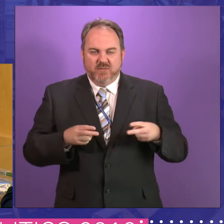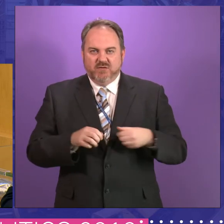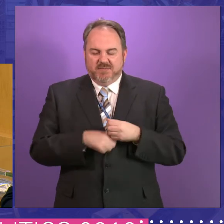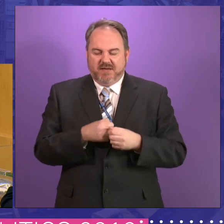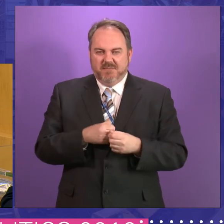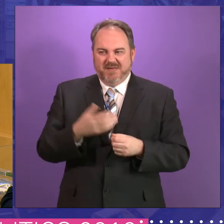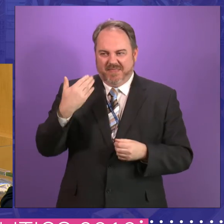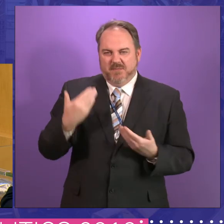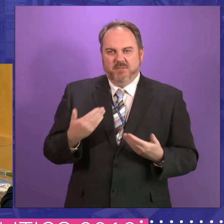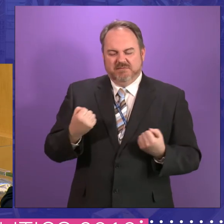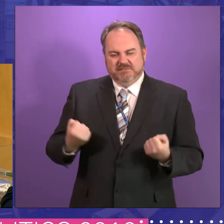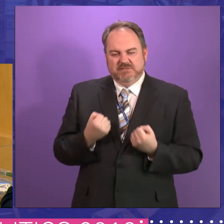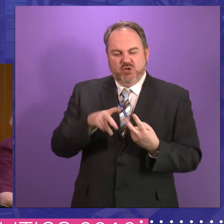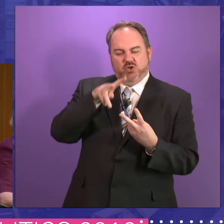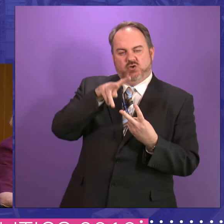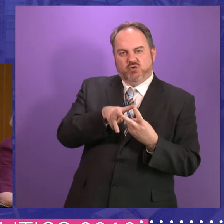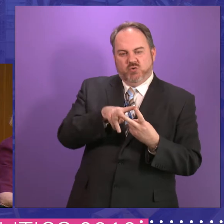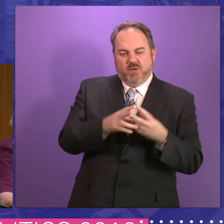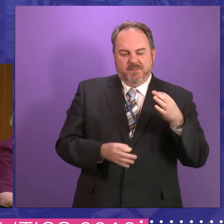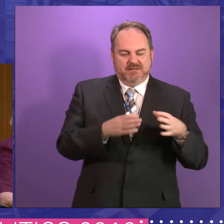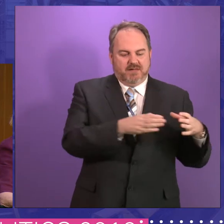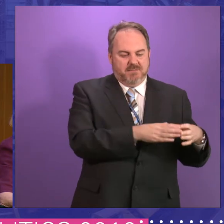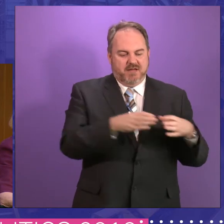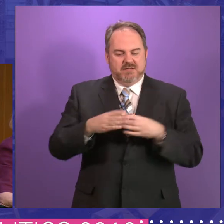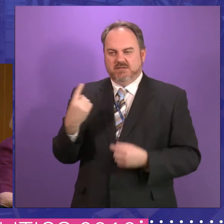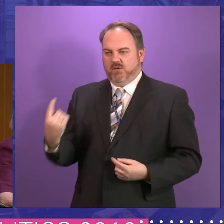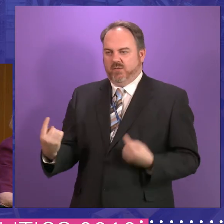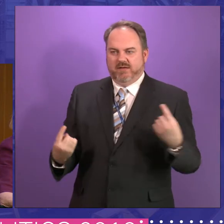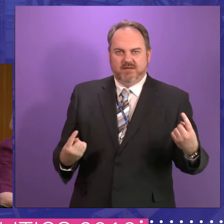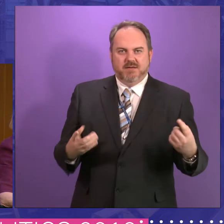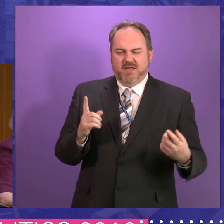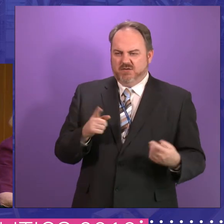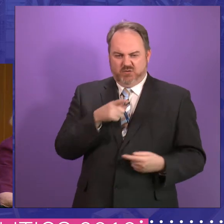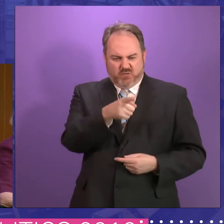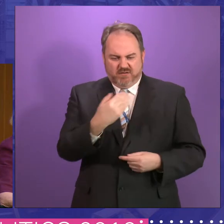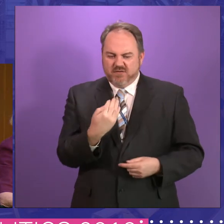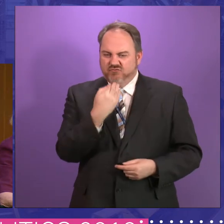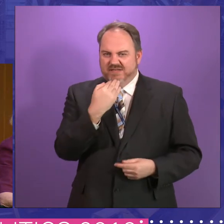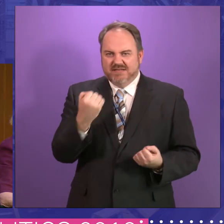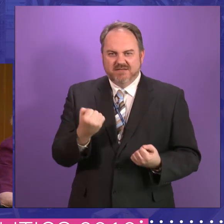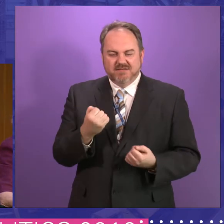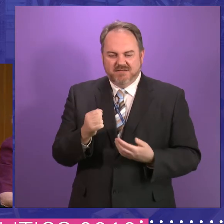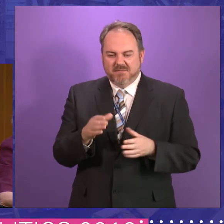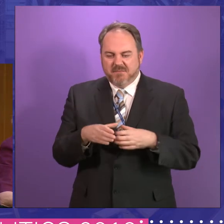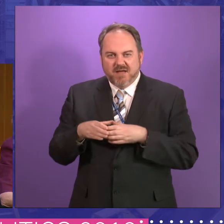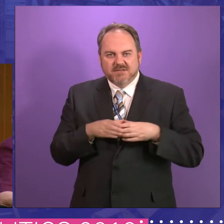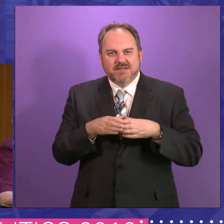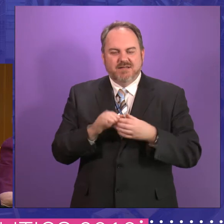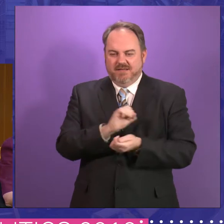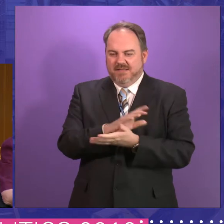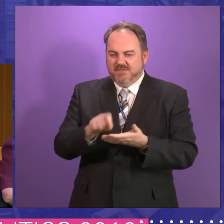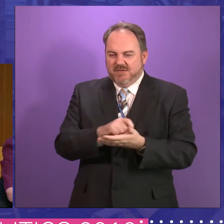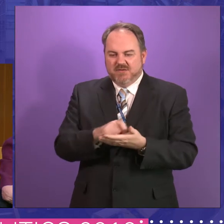system has surely been for the benefit to hear of the Green Party and other voices, Lib Dems and others, to hear that